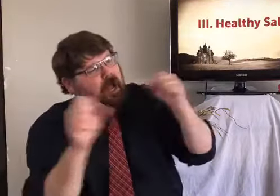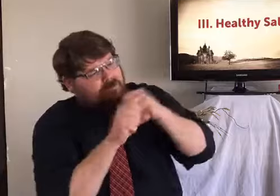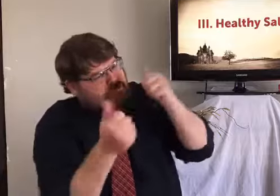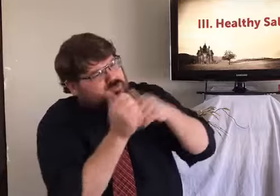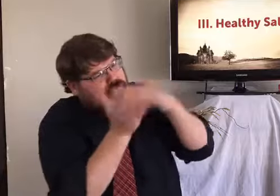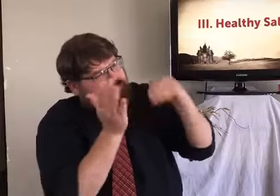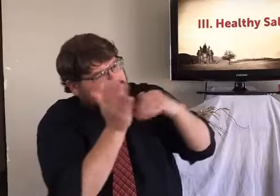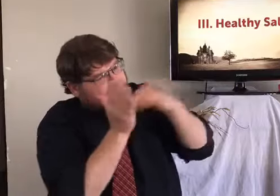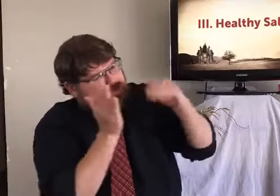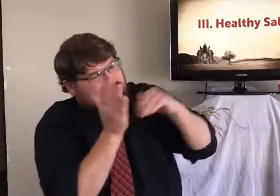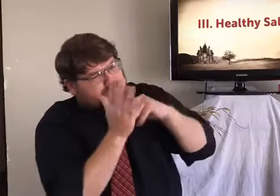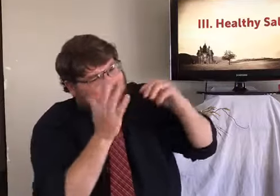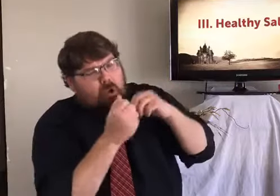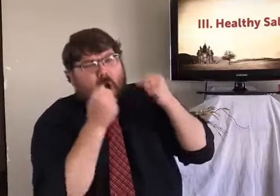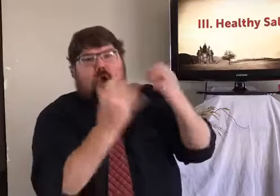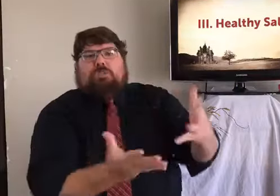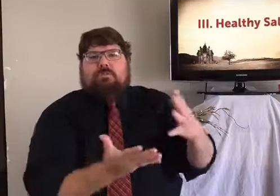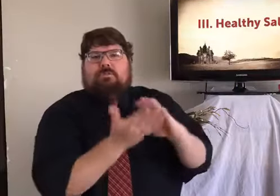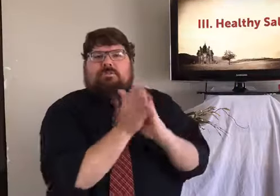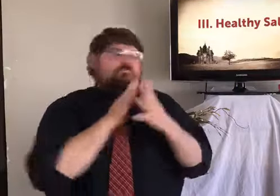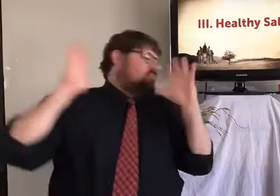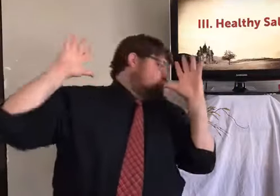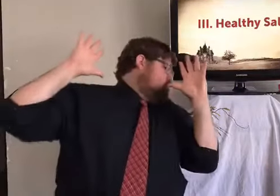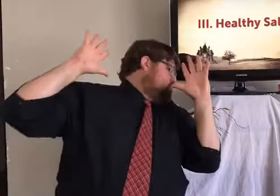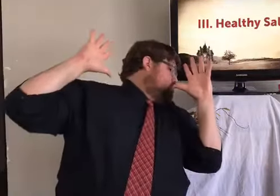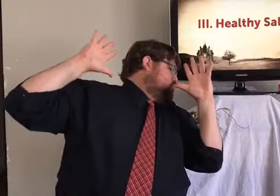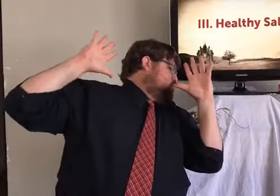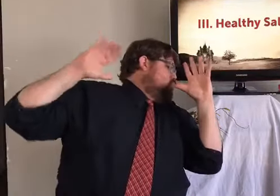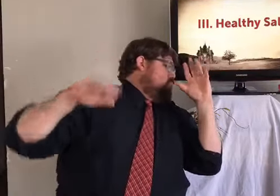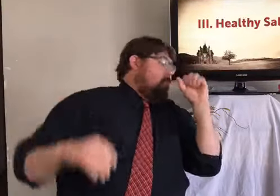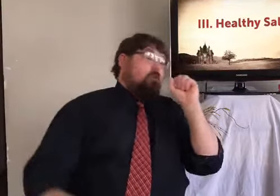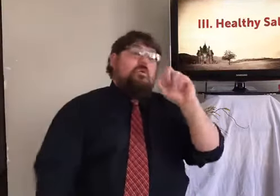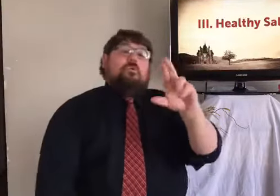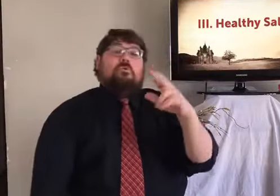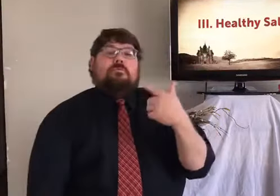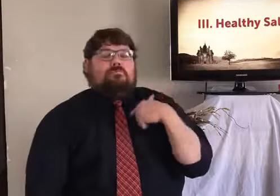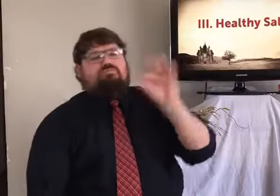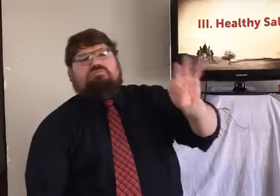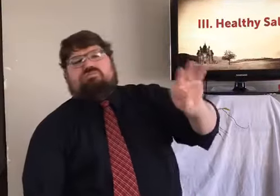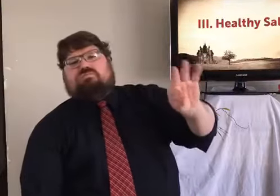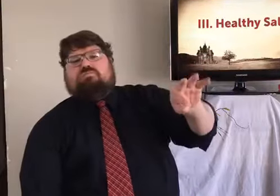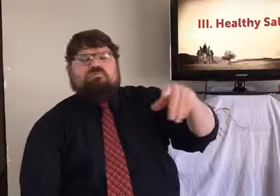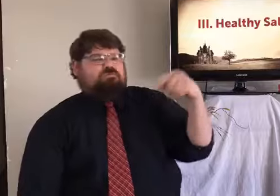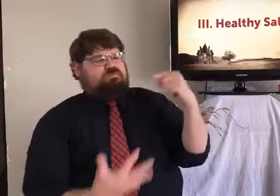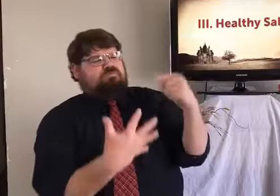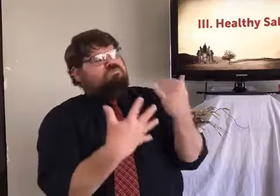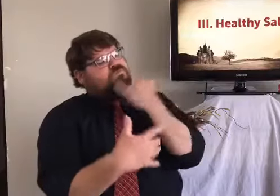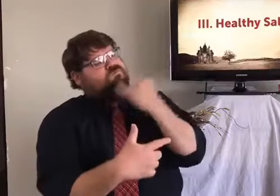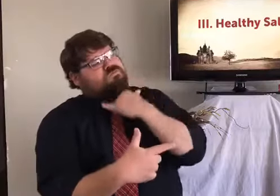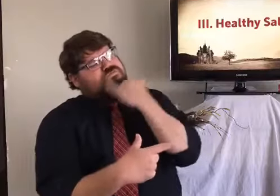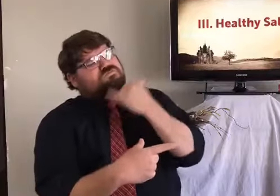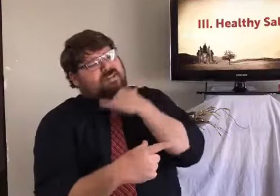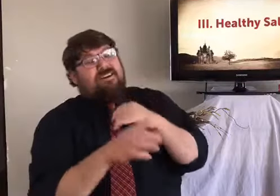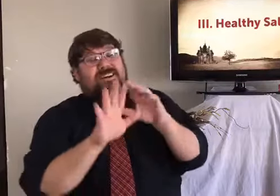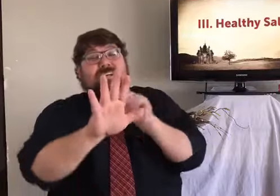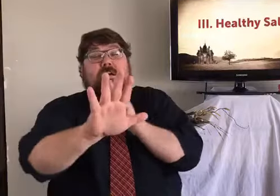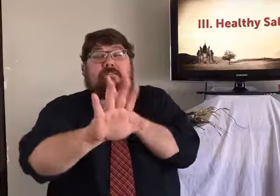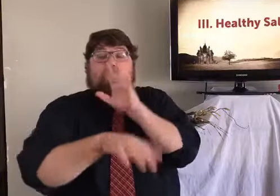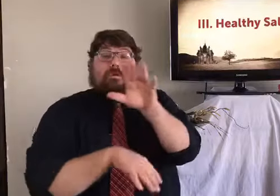we come to the point of being pushy. We come to the point of, you know, coming after someone over and over. You need to be saved and getting after them, and it's a real turn-on.